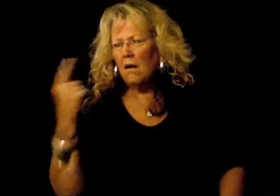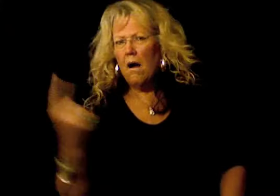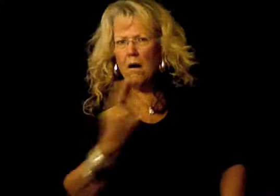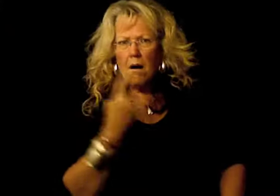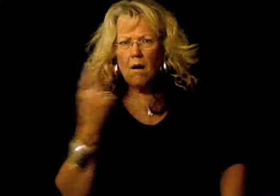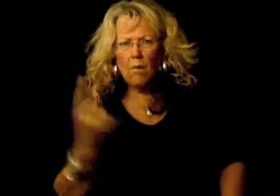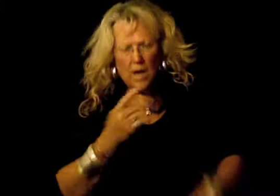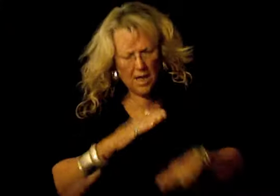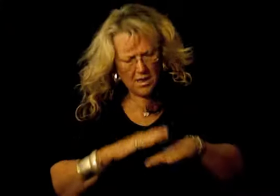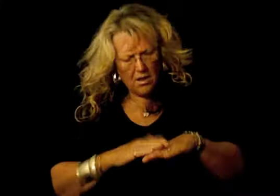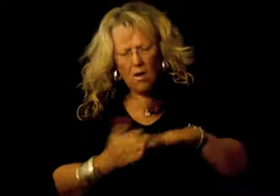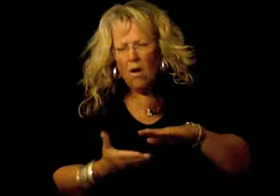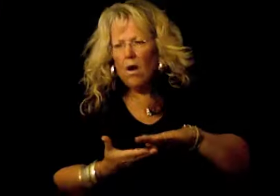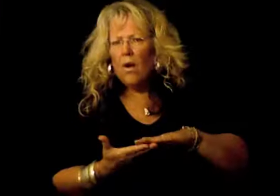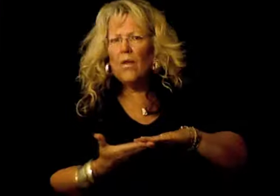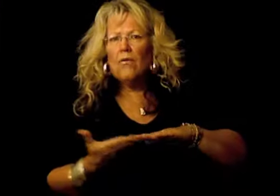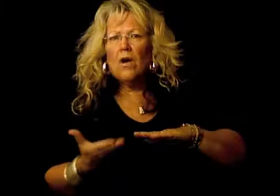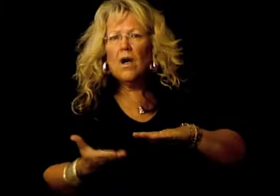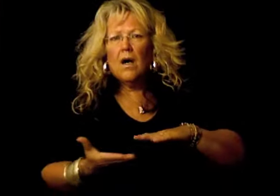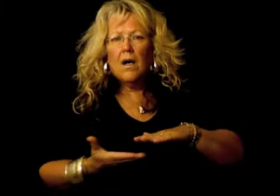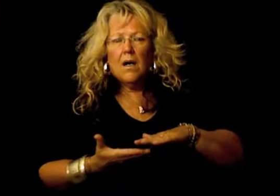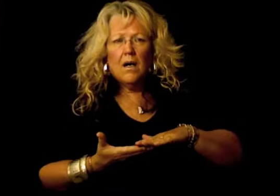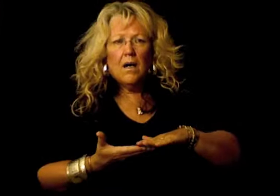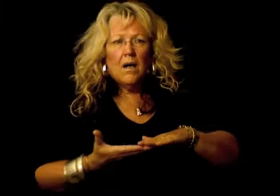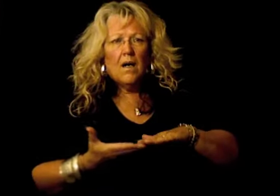always on the run